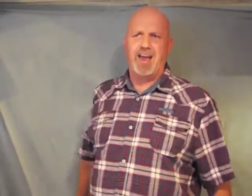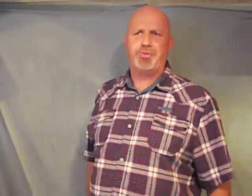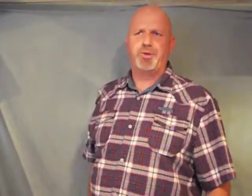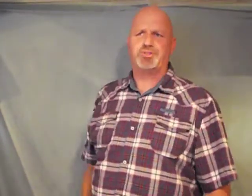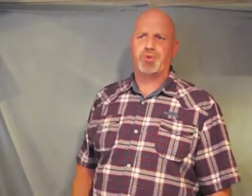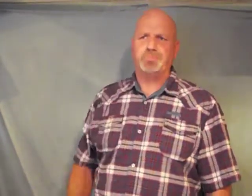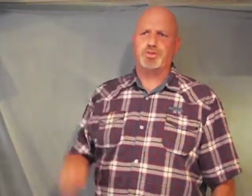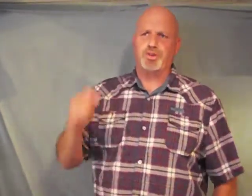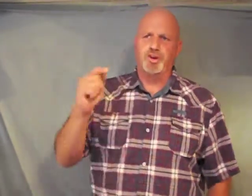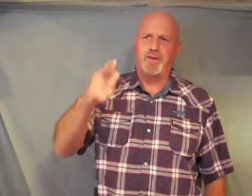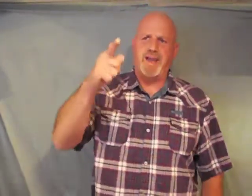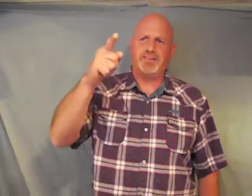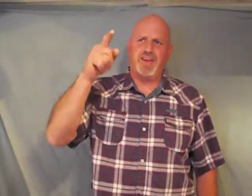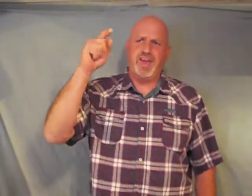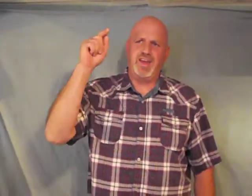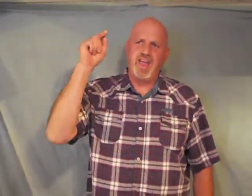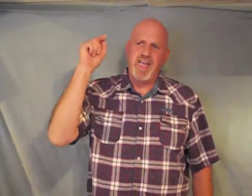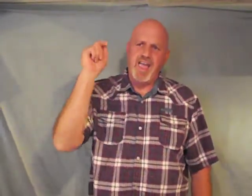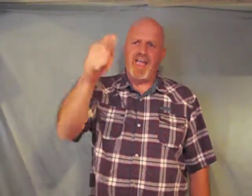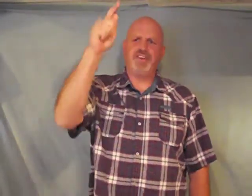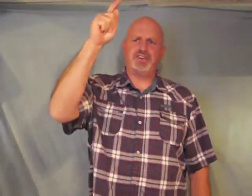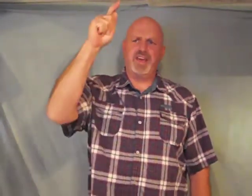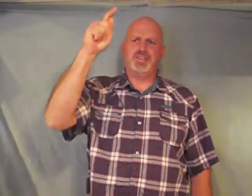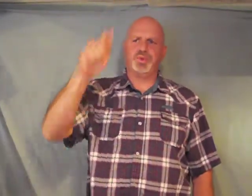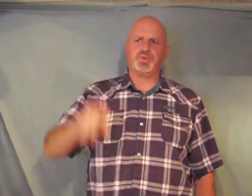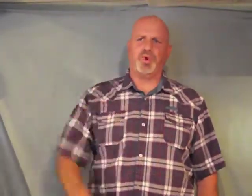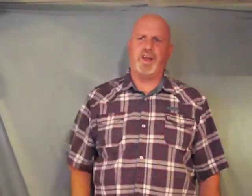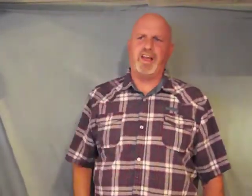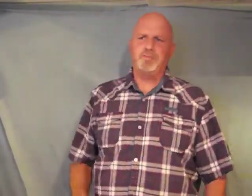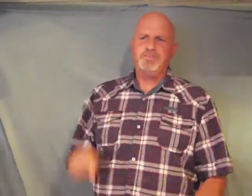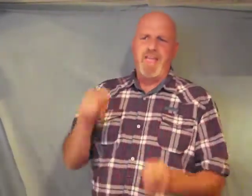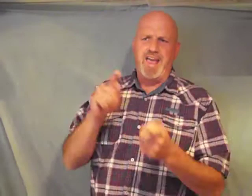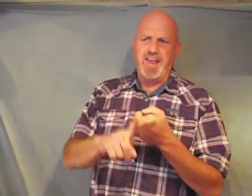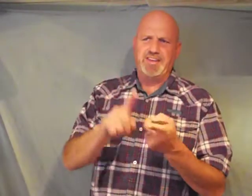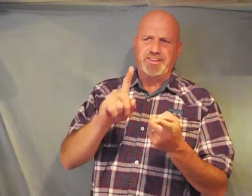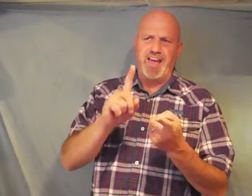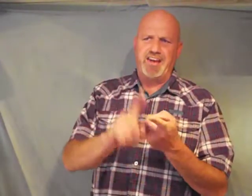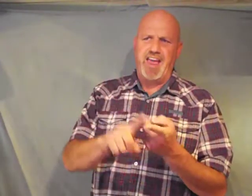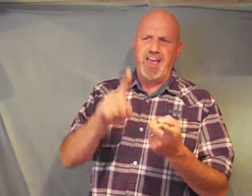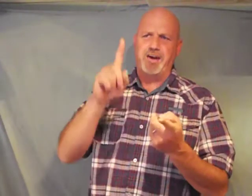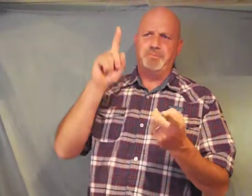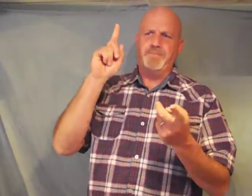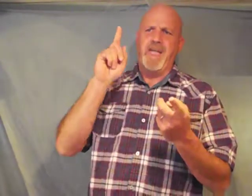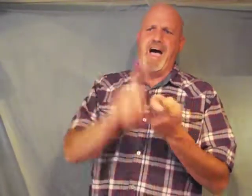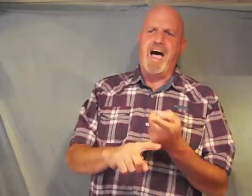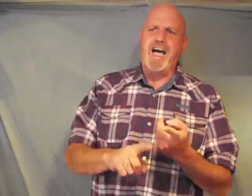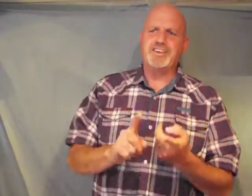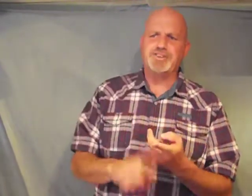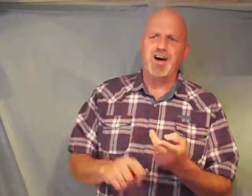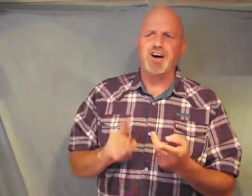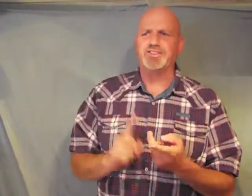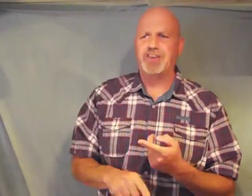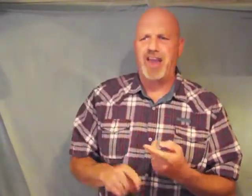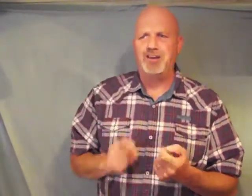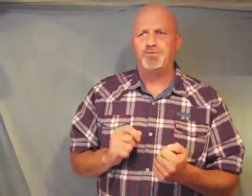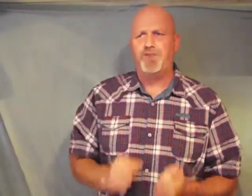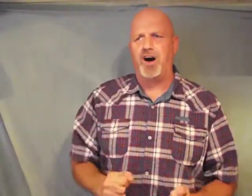through scripture Luke 18 18 through 20 and he said to him I saw Satan fall